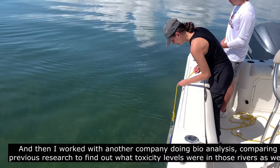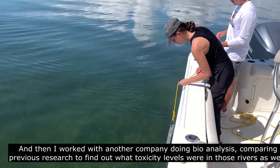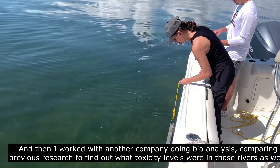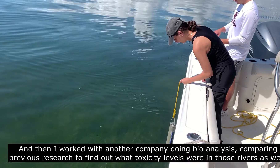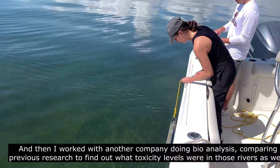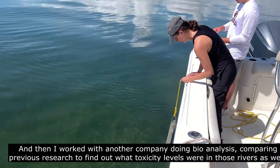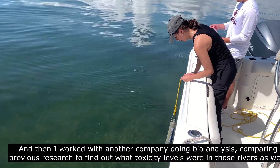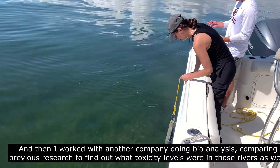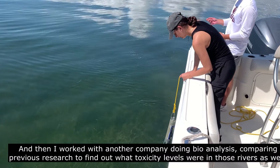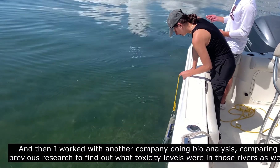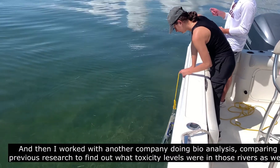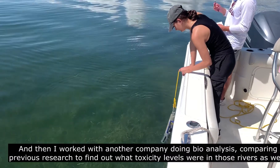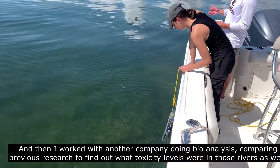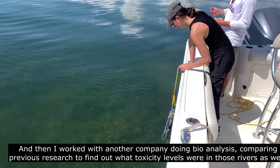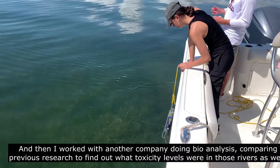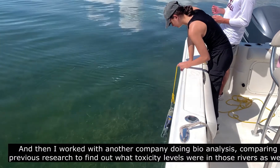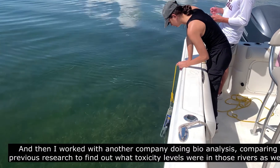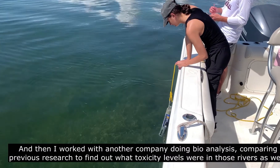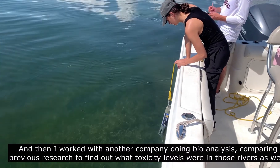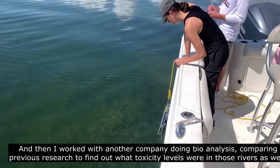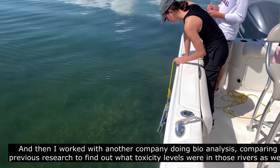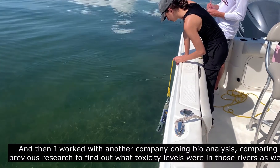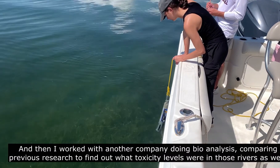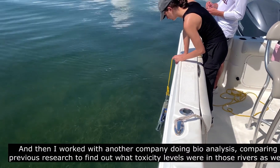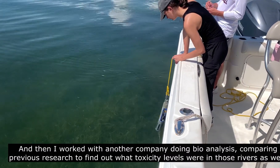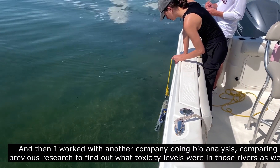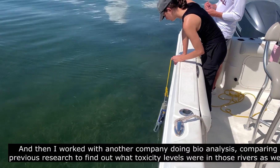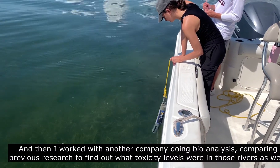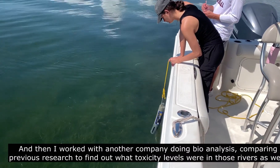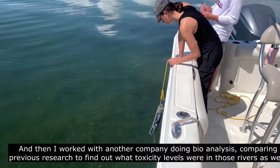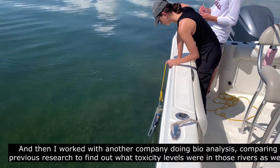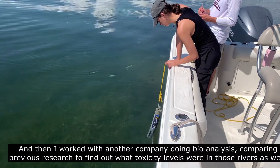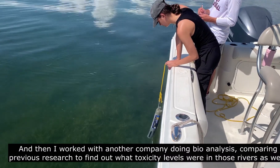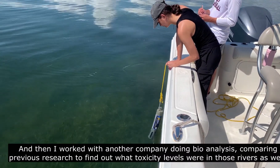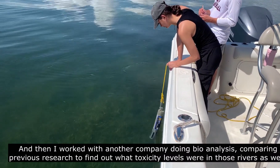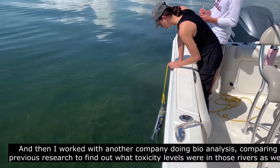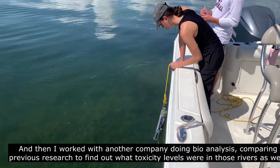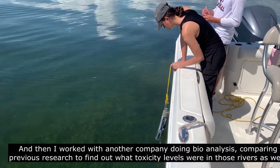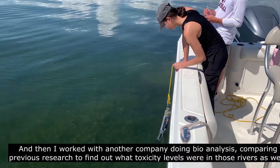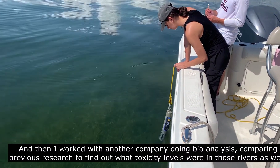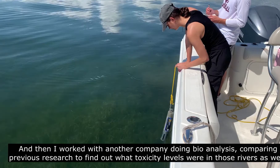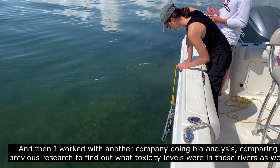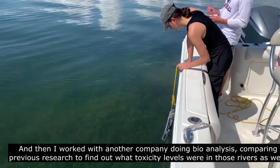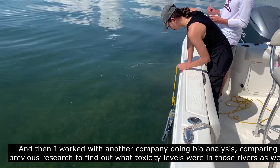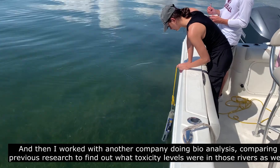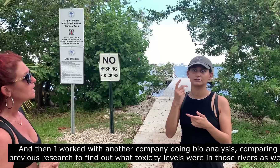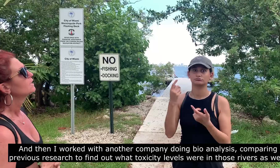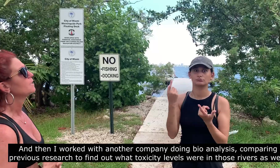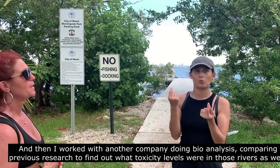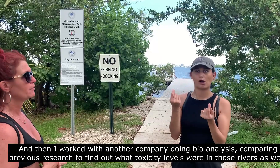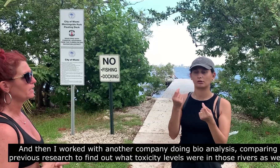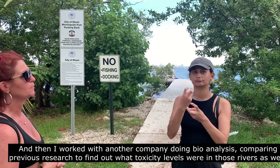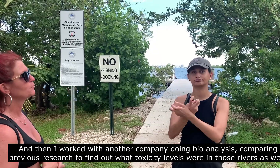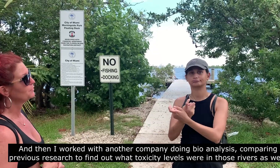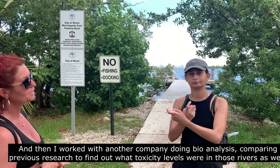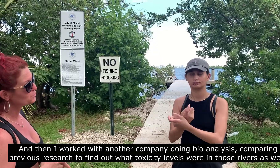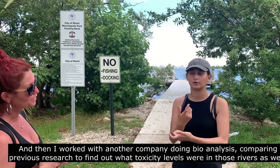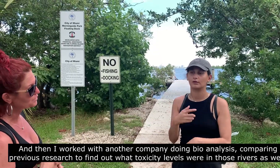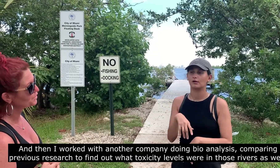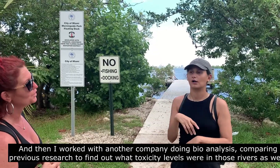And then I worked with another company doing bio-analysis, comparing previous research